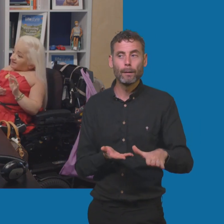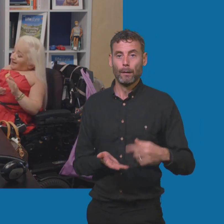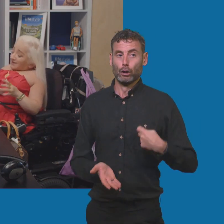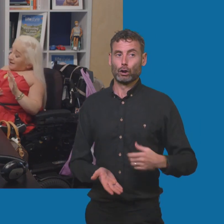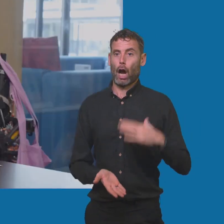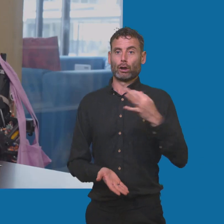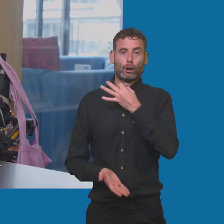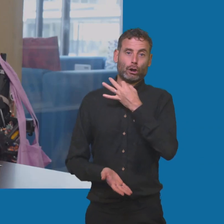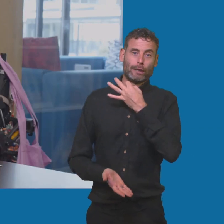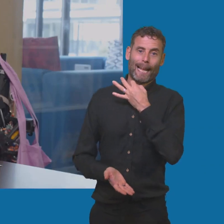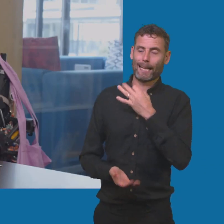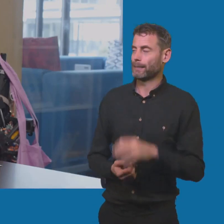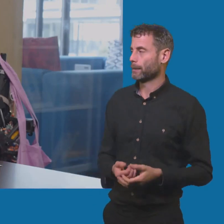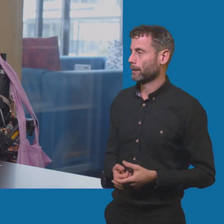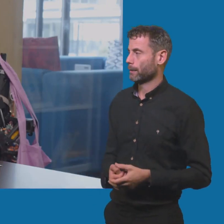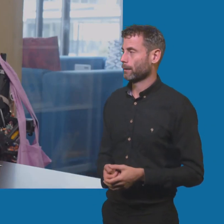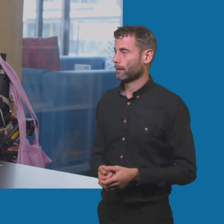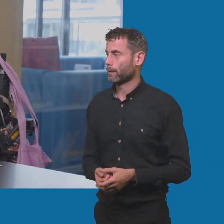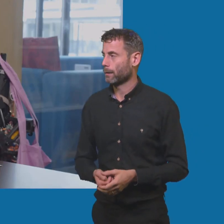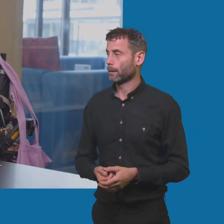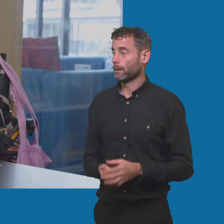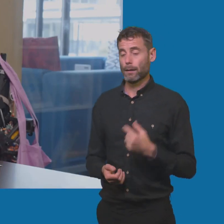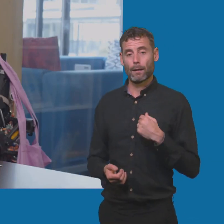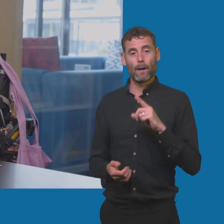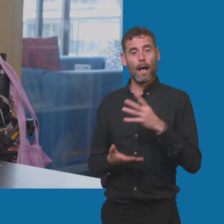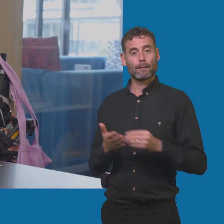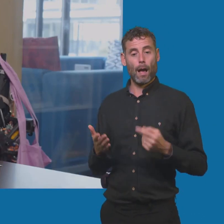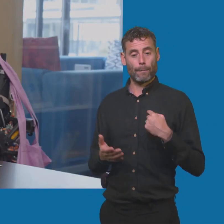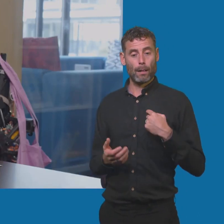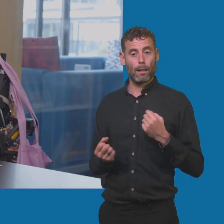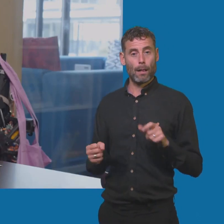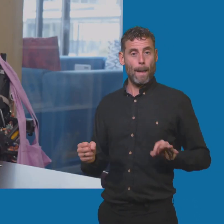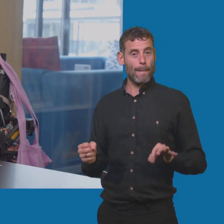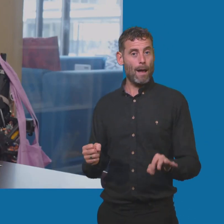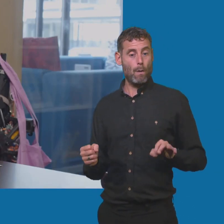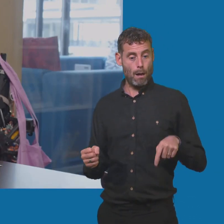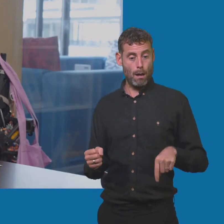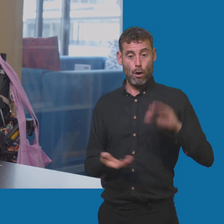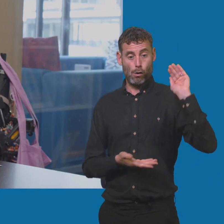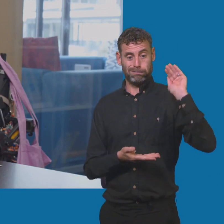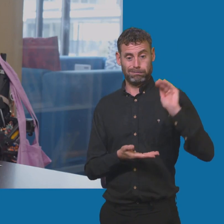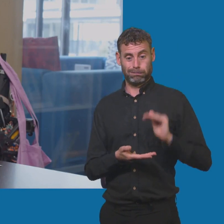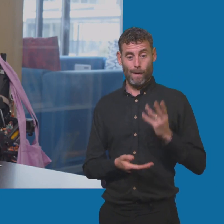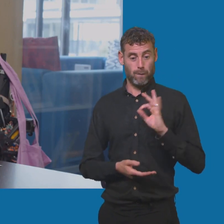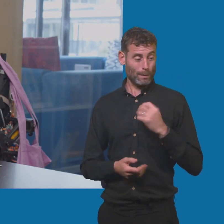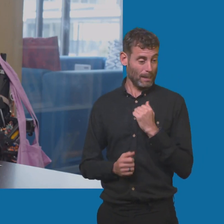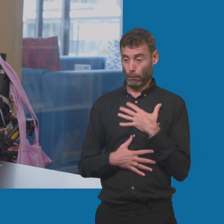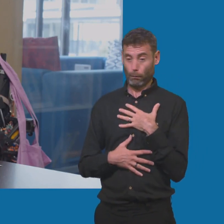case. case. Again, I keep thinking about my power chair, but I'm like, when I get to 40%, I'm like, I've never been this low. I've never been this low. And I'm